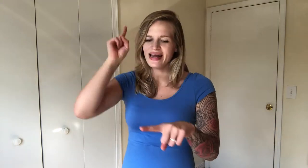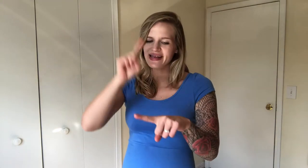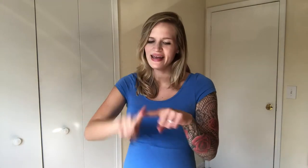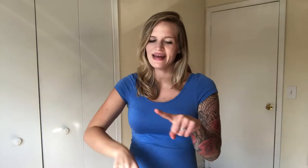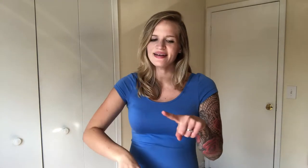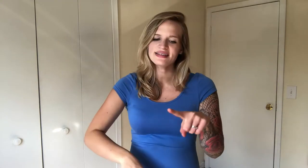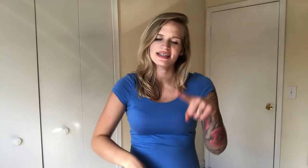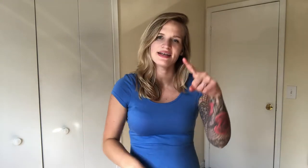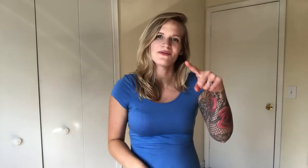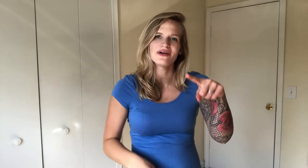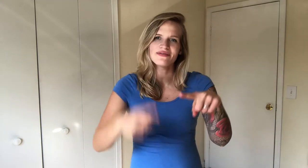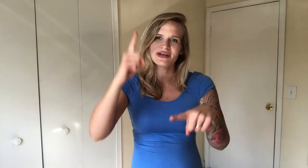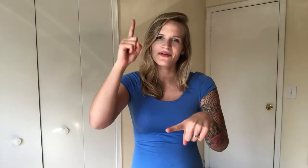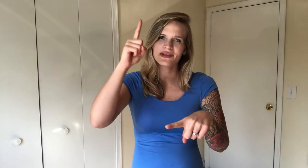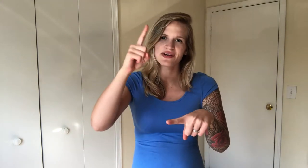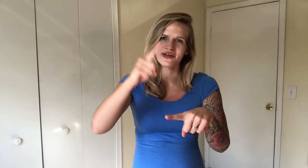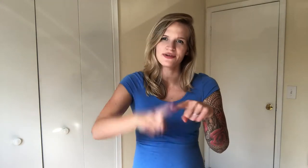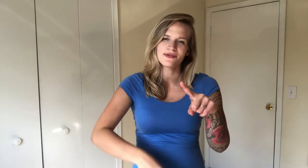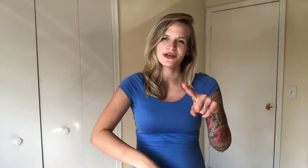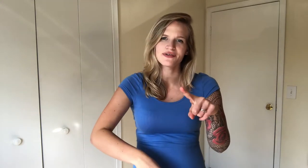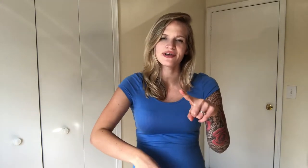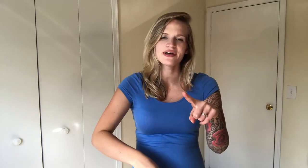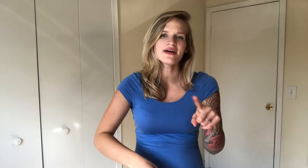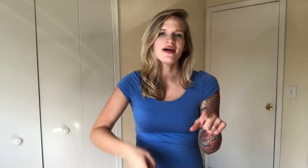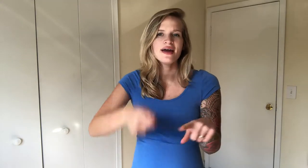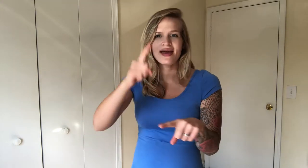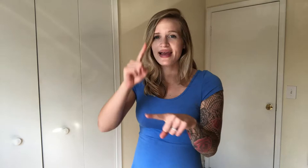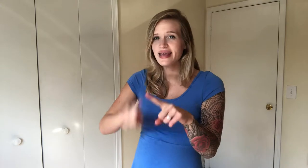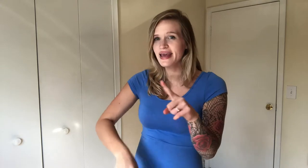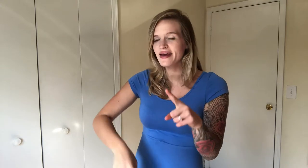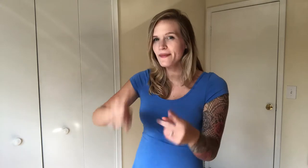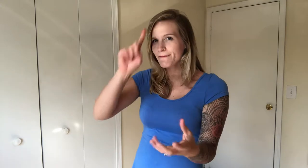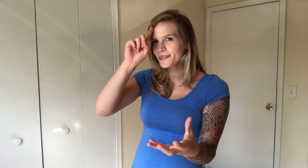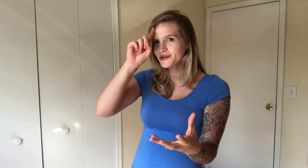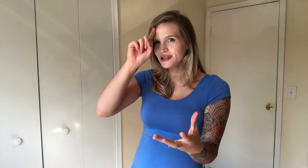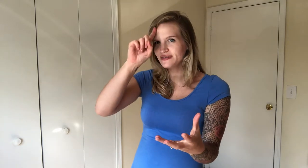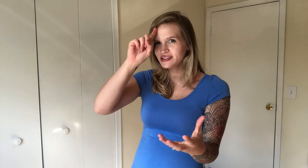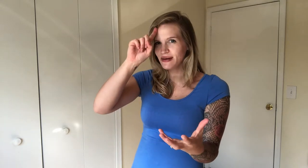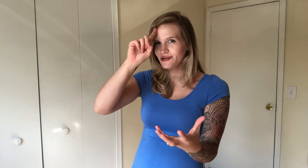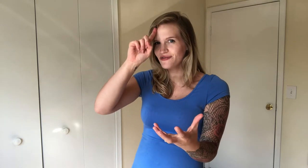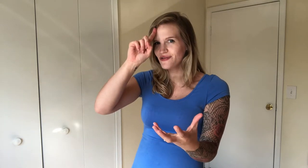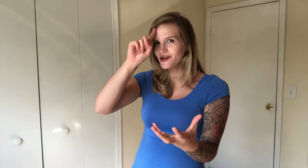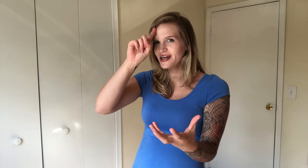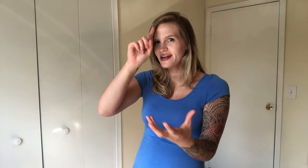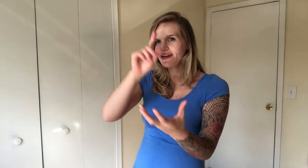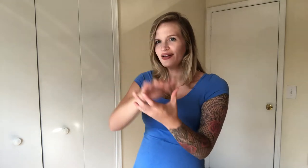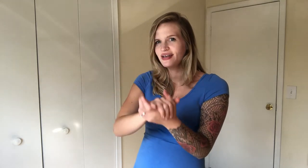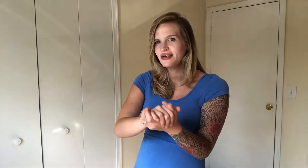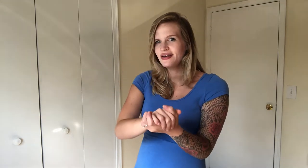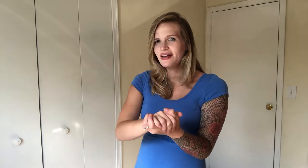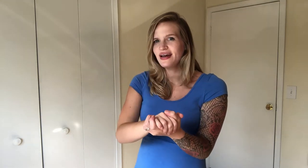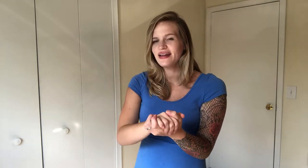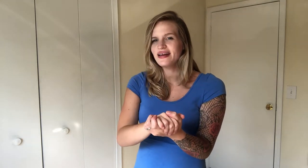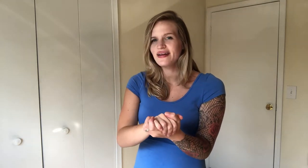I can't. Hit one finger with your other pointer finger. Can't believe. Tap your forehead. And then.